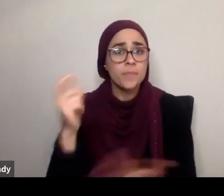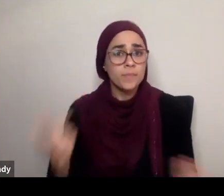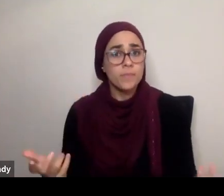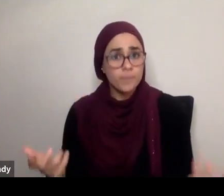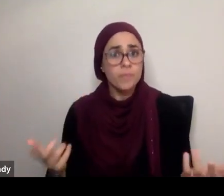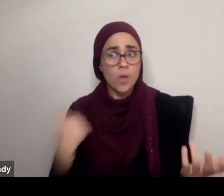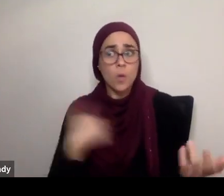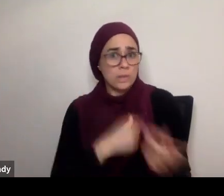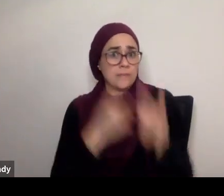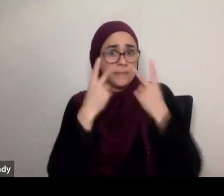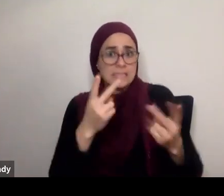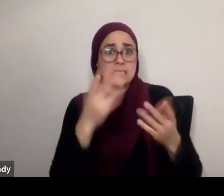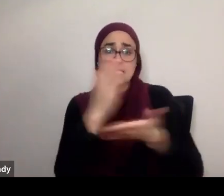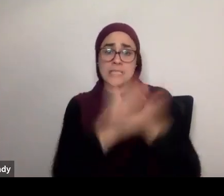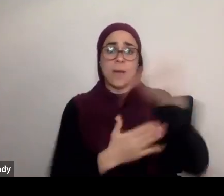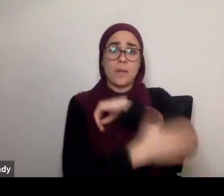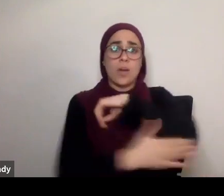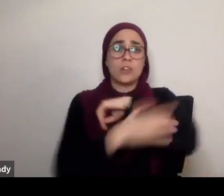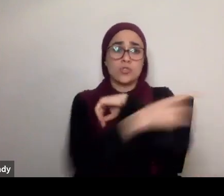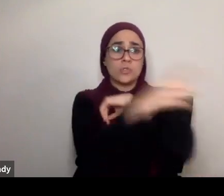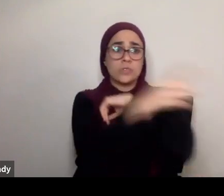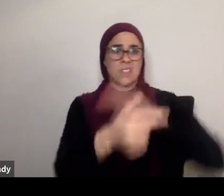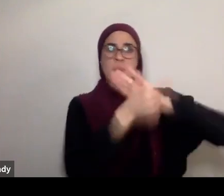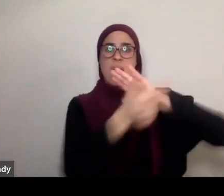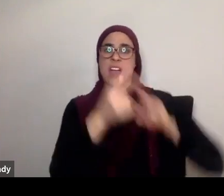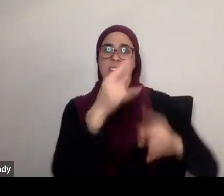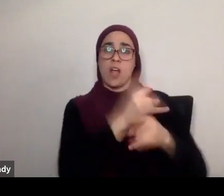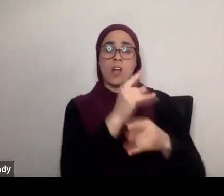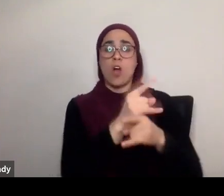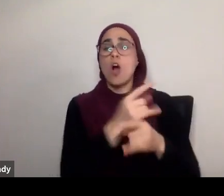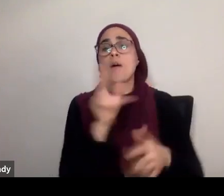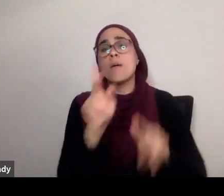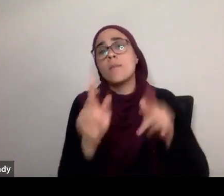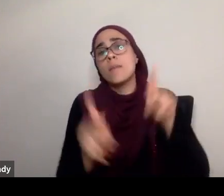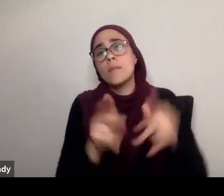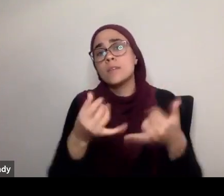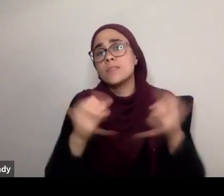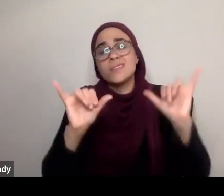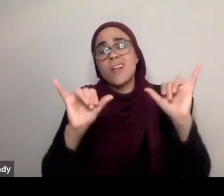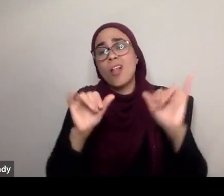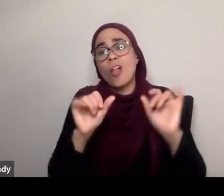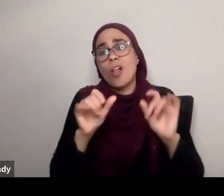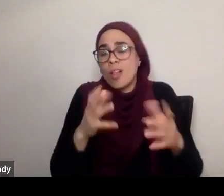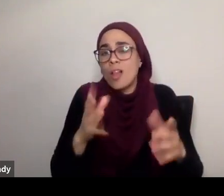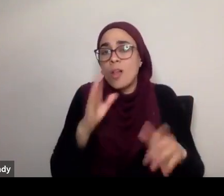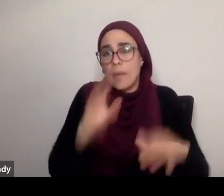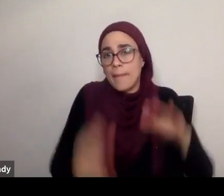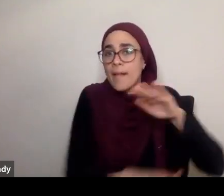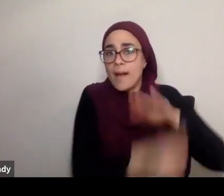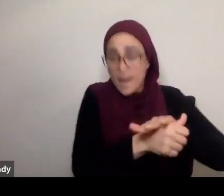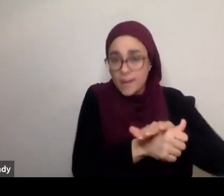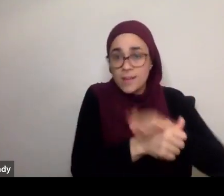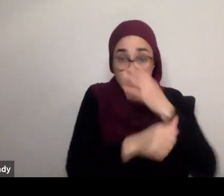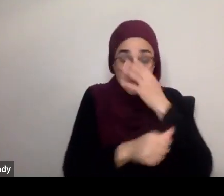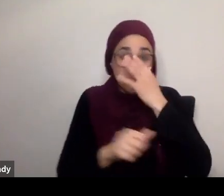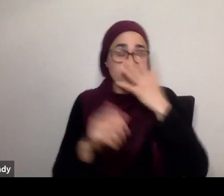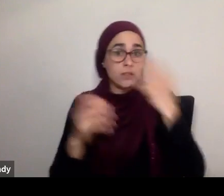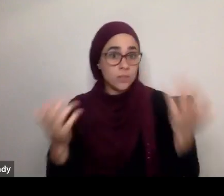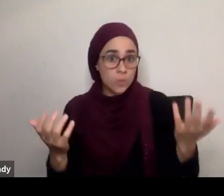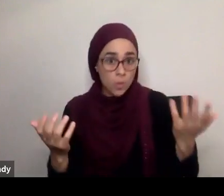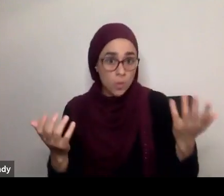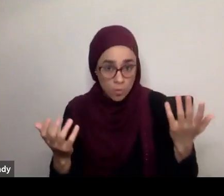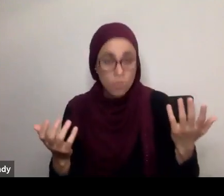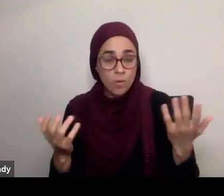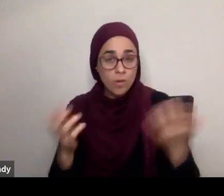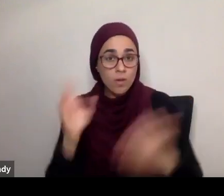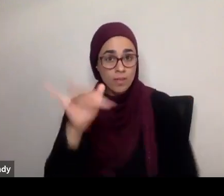certain areas. The same people who were calling for the prohibition, eventually stood against it, and said absolutely not.